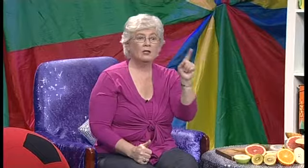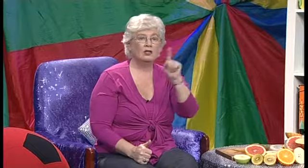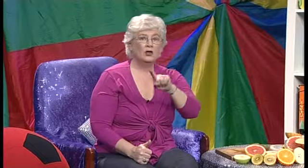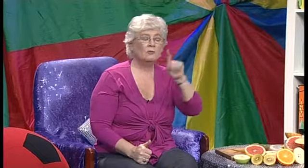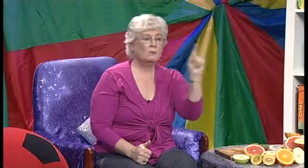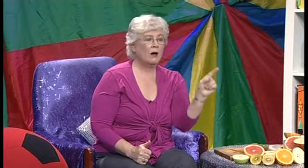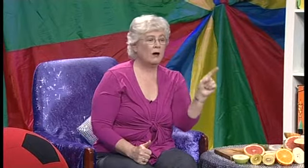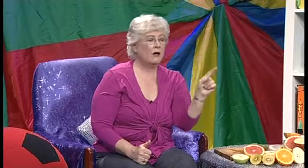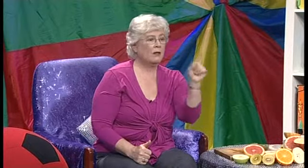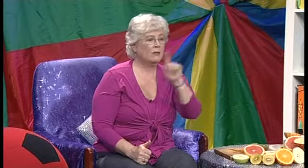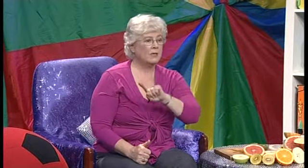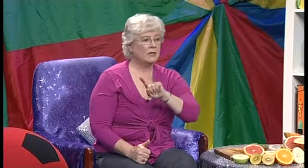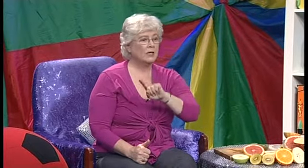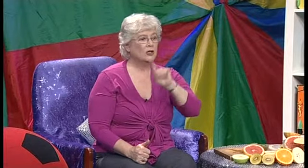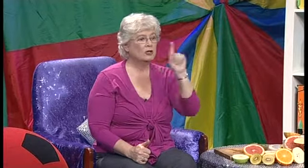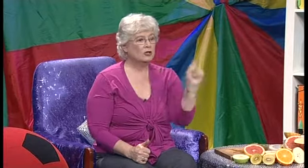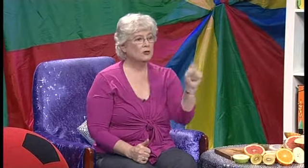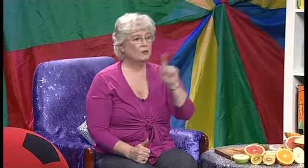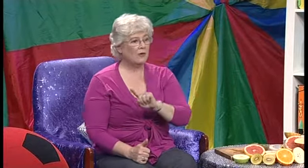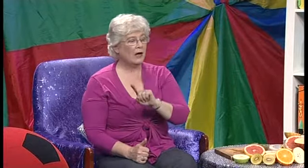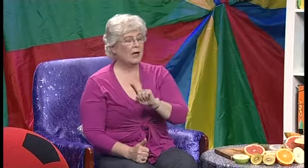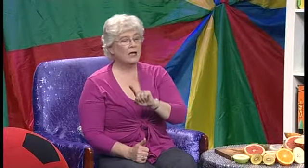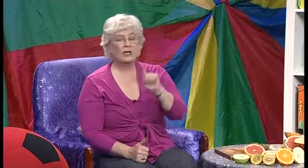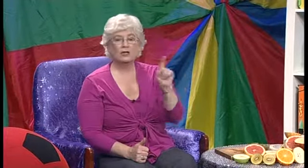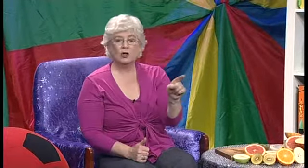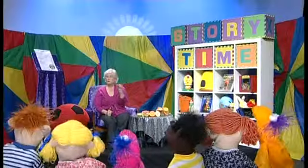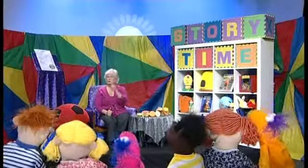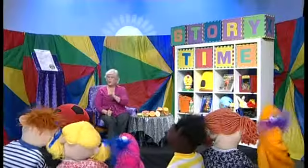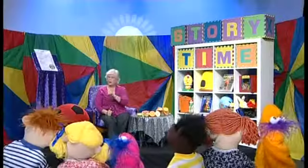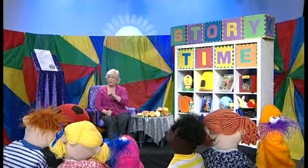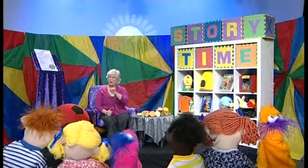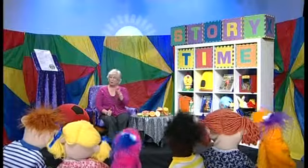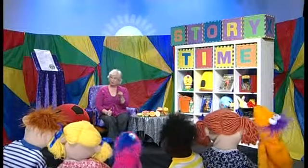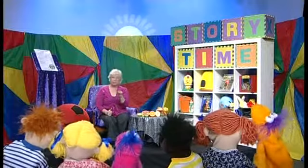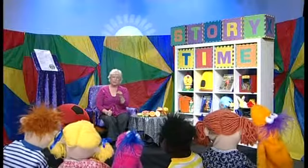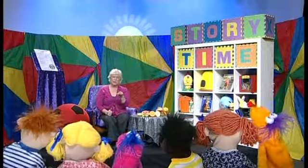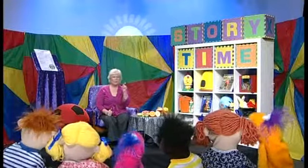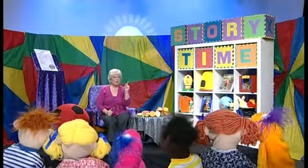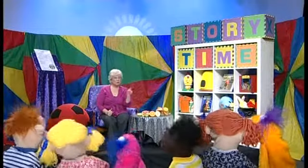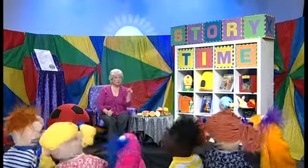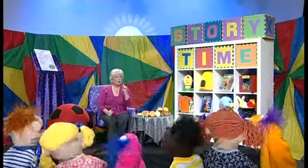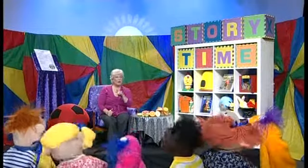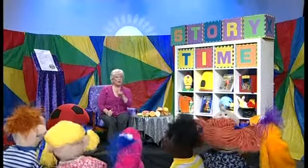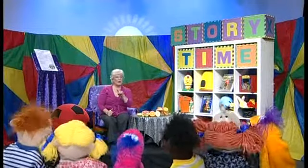don't bother me. Shoo fly, don't bother me. Shoo fly,